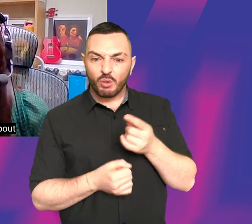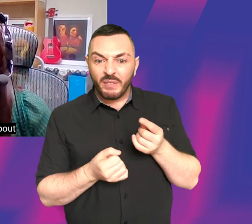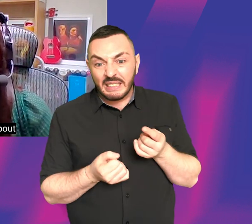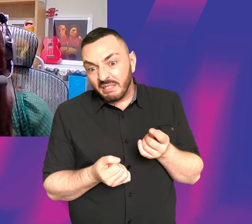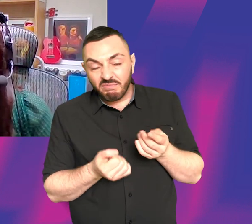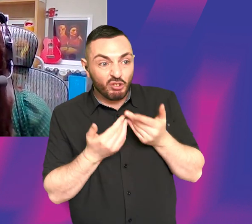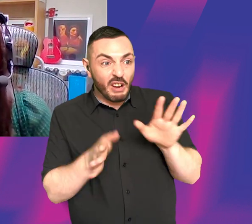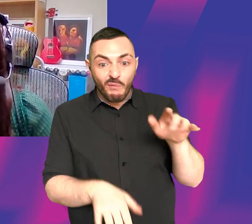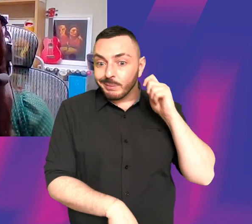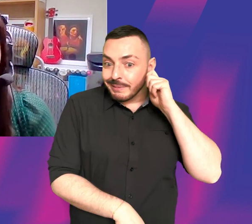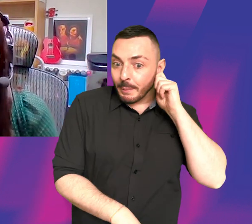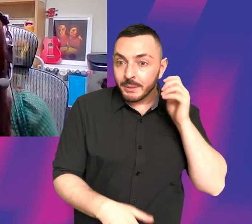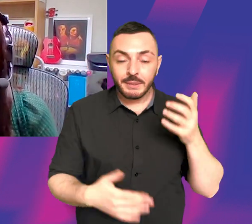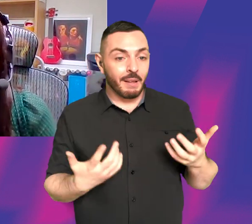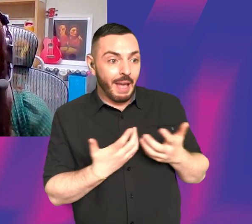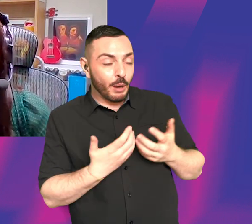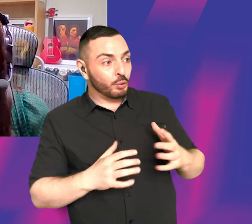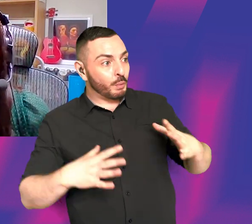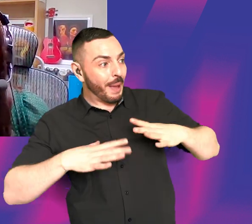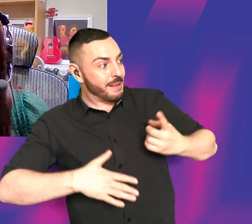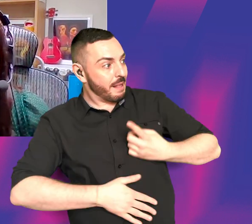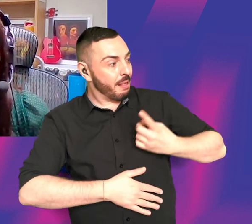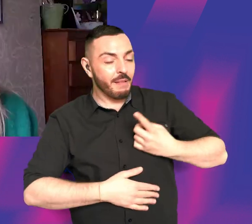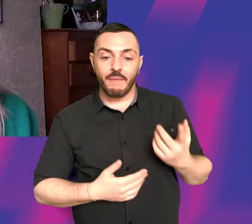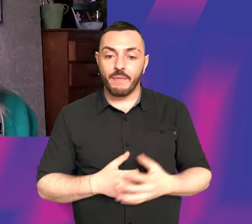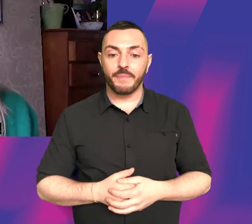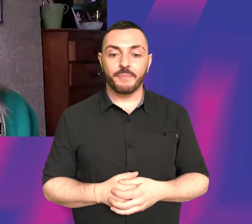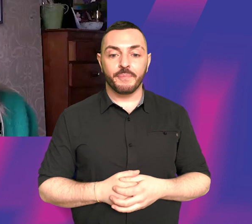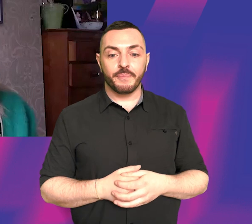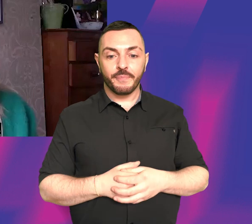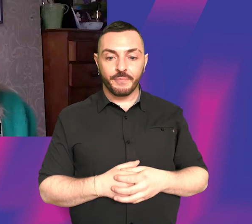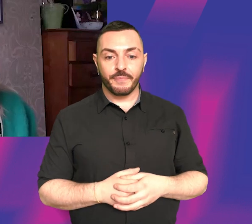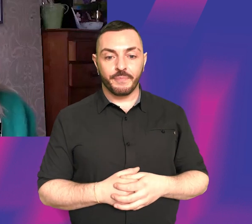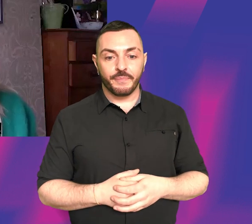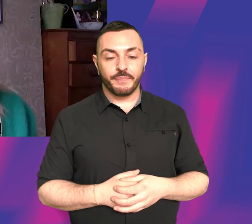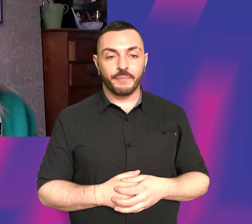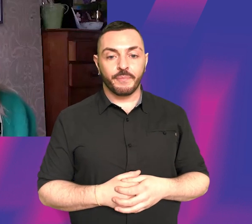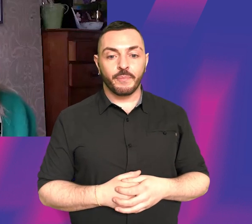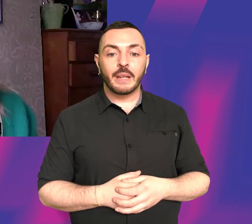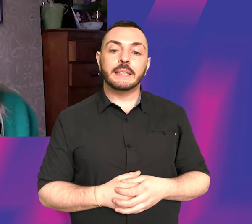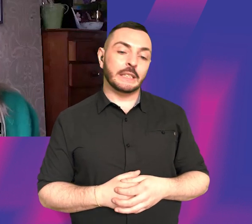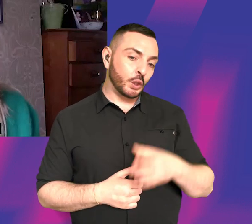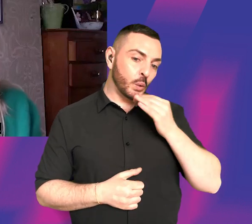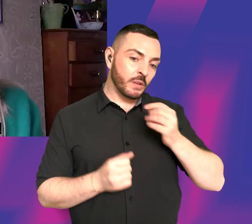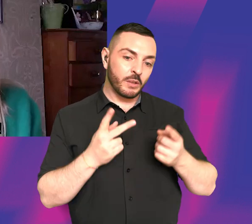tips about how people can prepare themselves for, for that? It's really good to have another job.